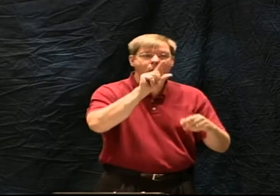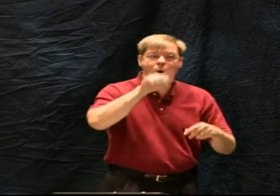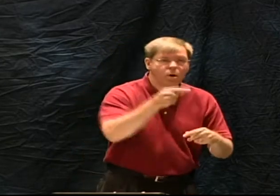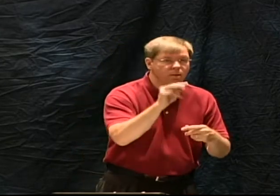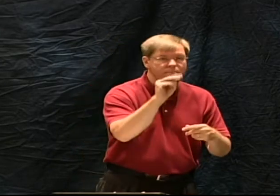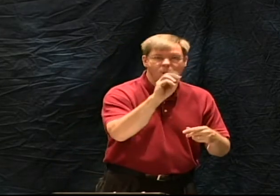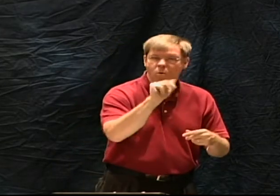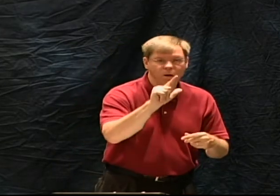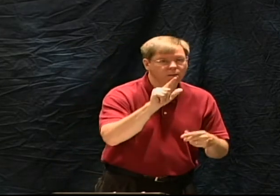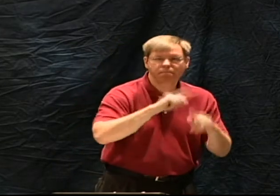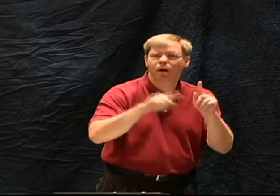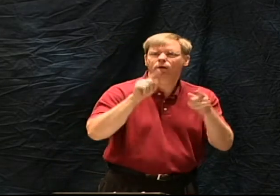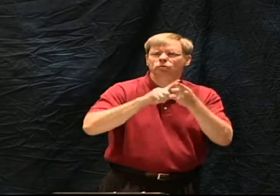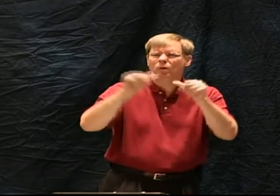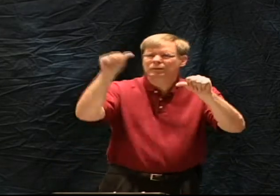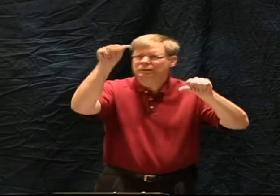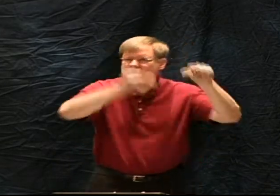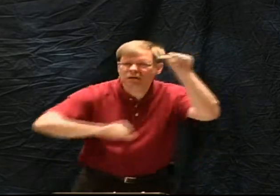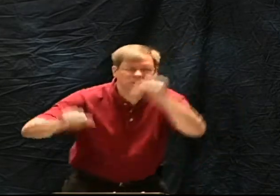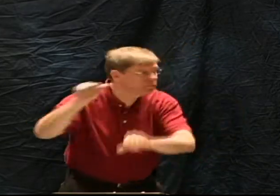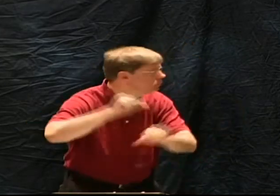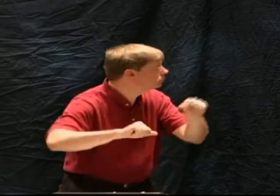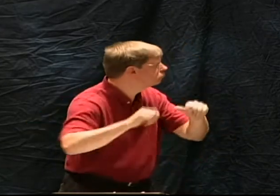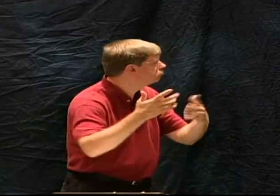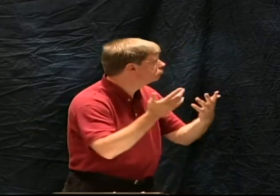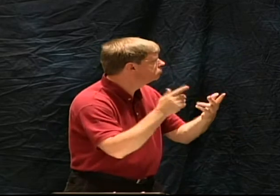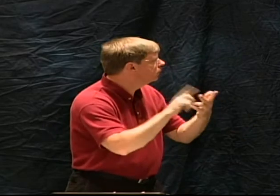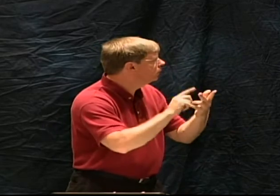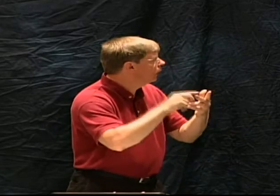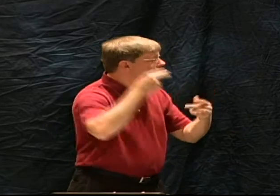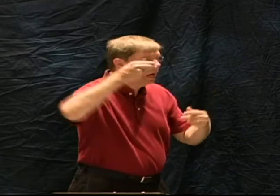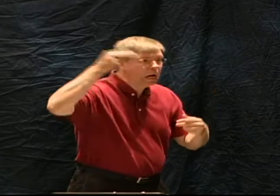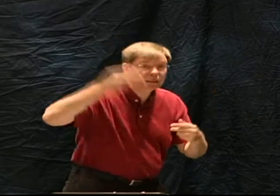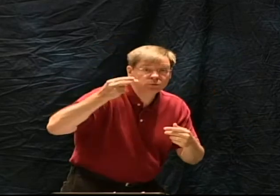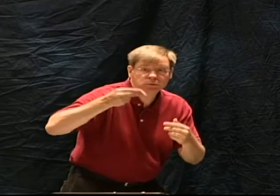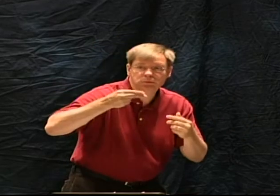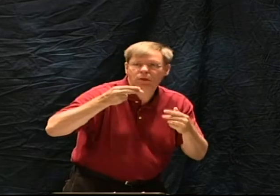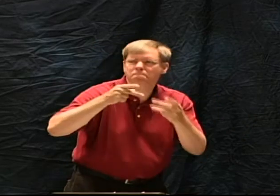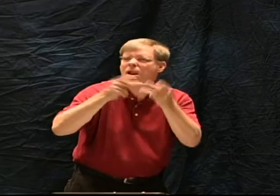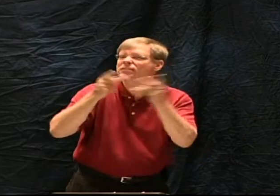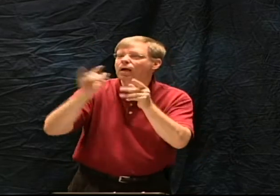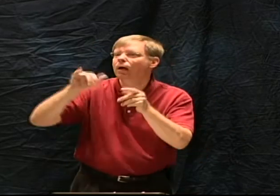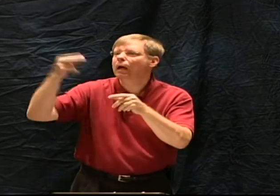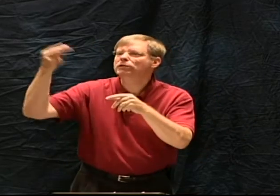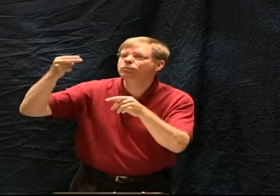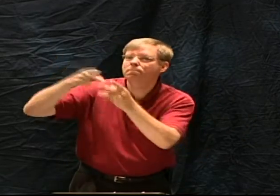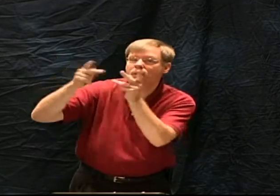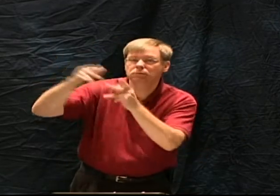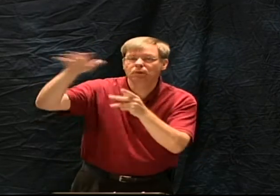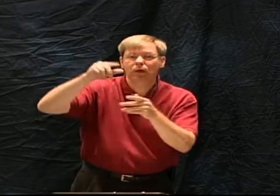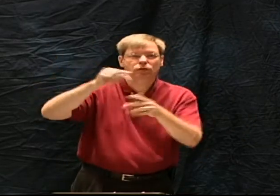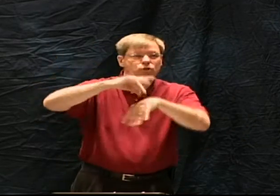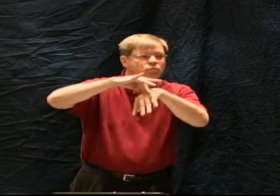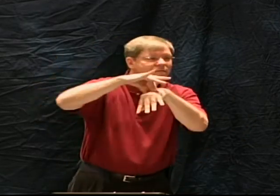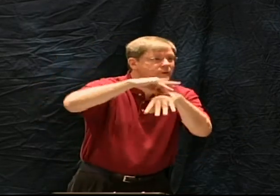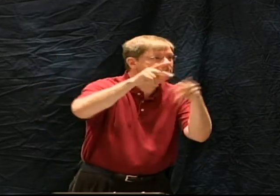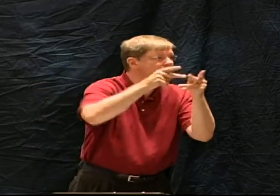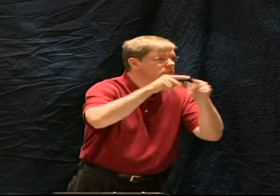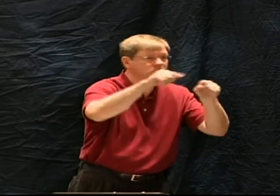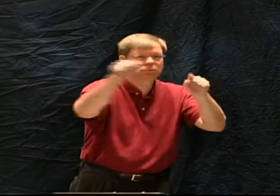inerrant the inerrancy of Scripture applies to all aspects of Scripture, including the